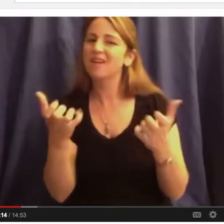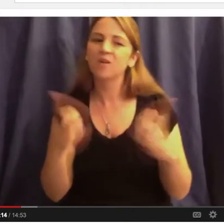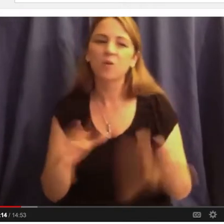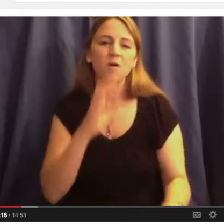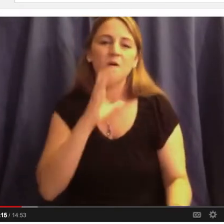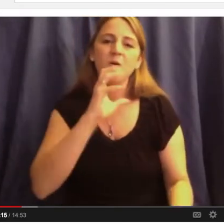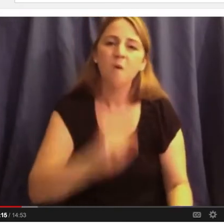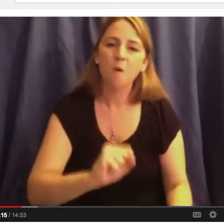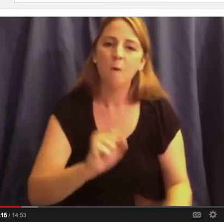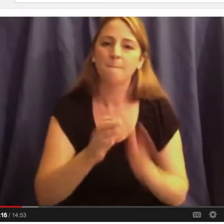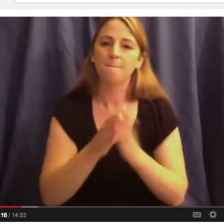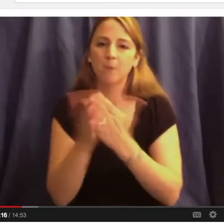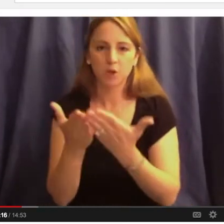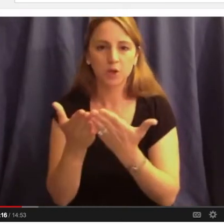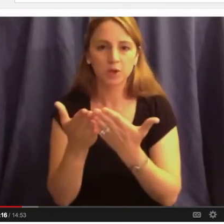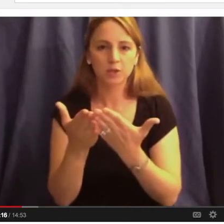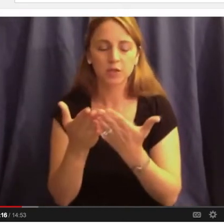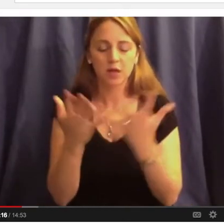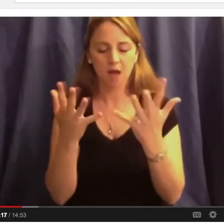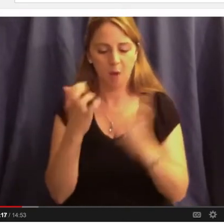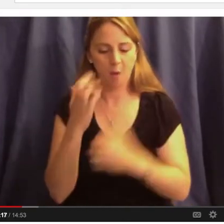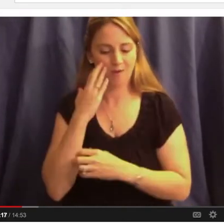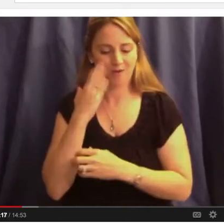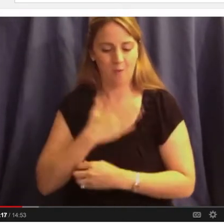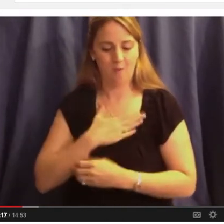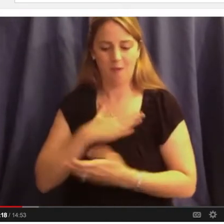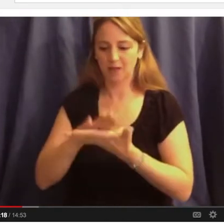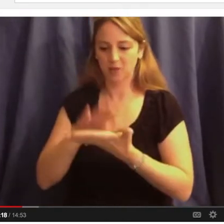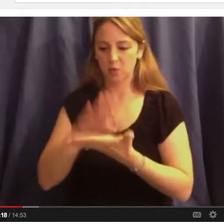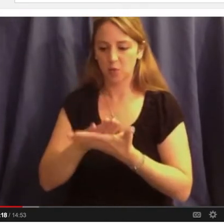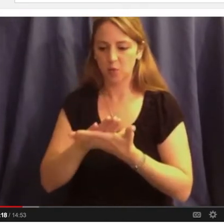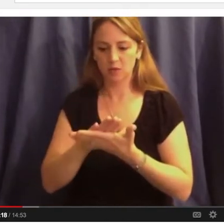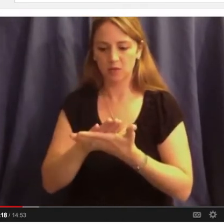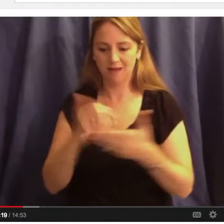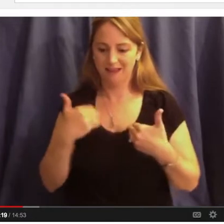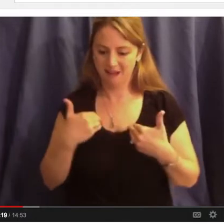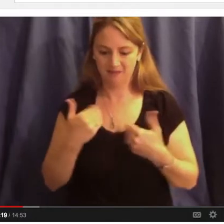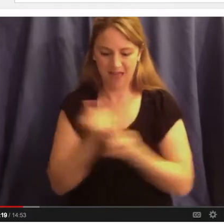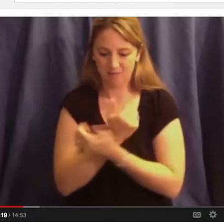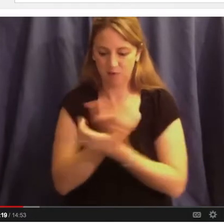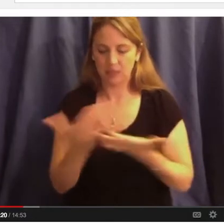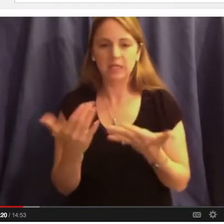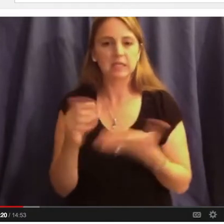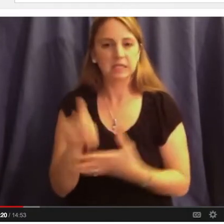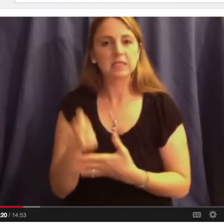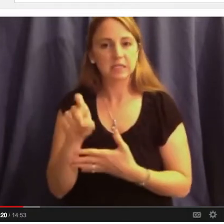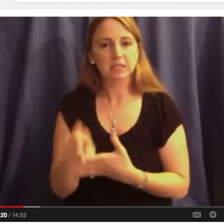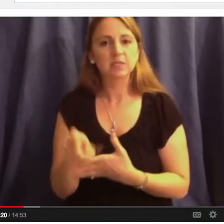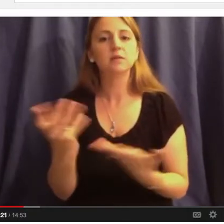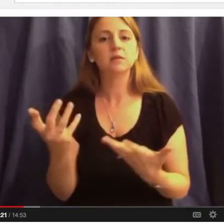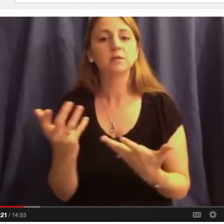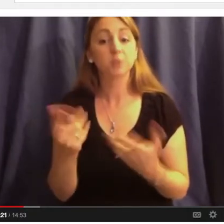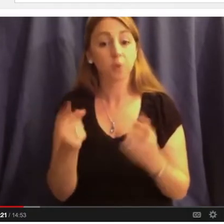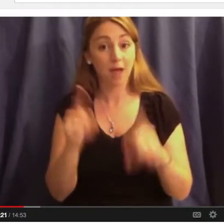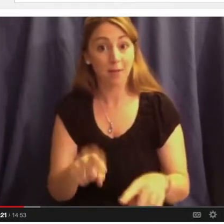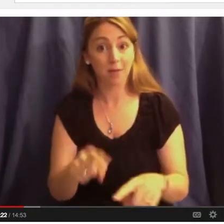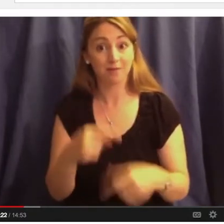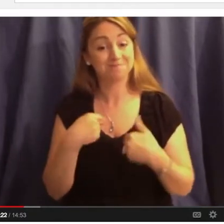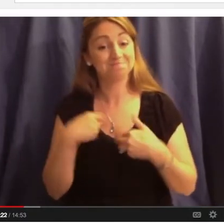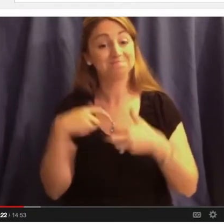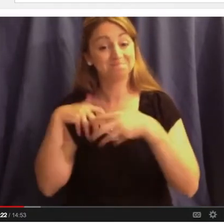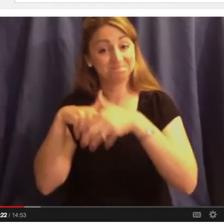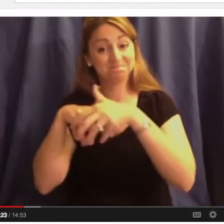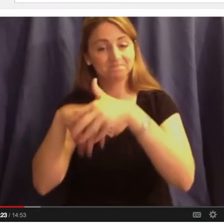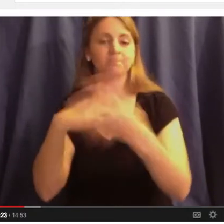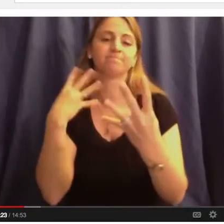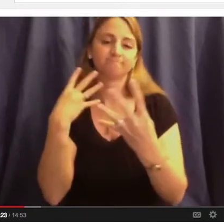to know that the school I attended not only had good teachers, but the resources we needed. And as a result of that experience, in the middle of the week while I was there in